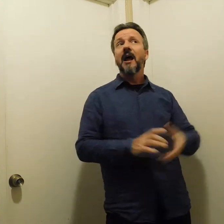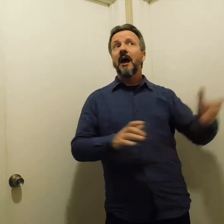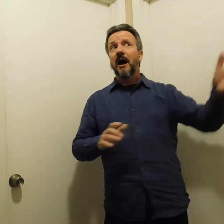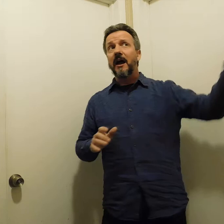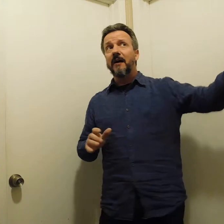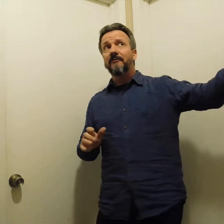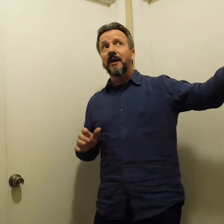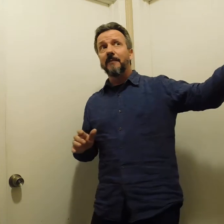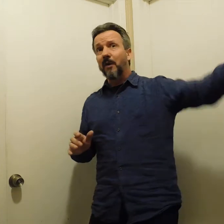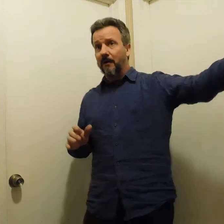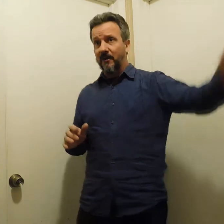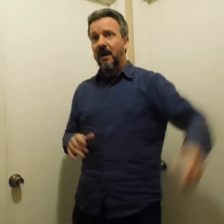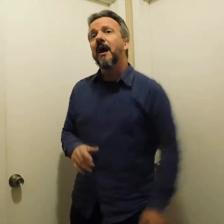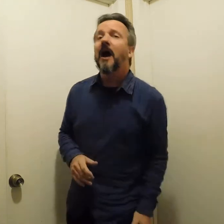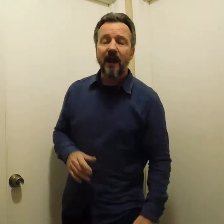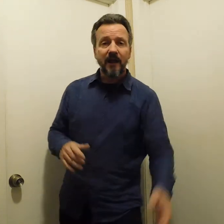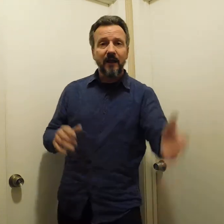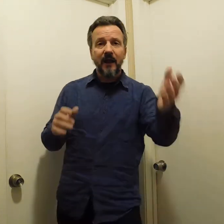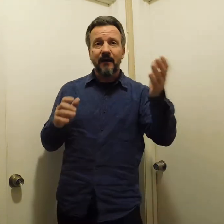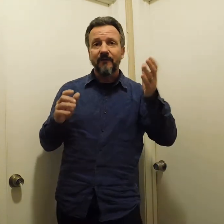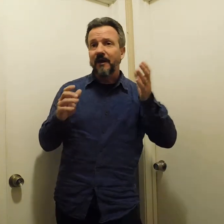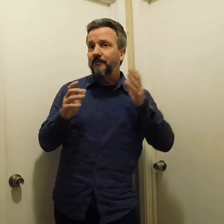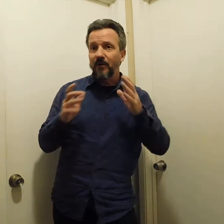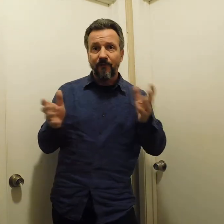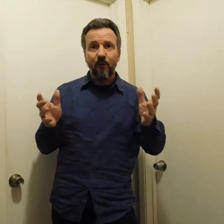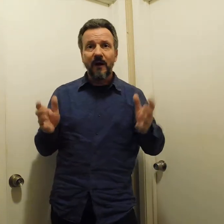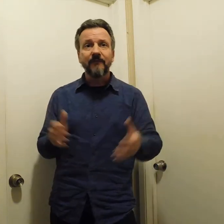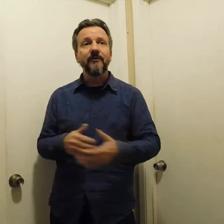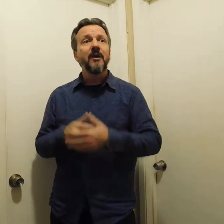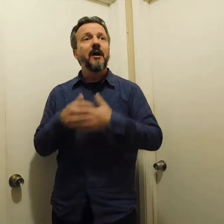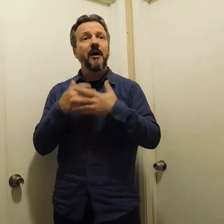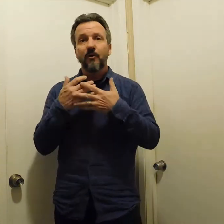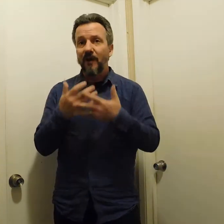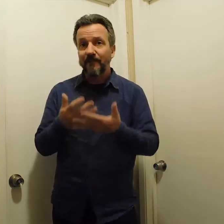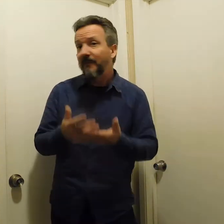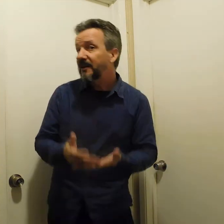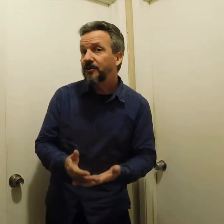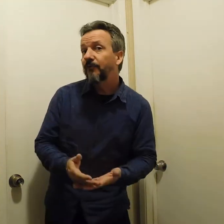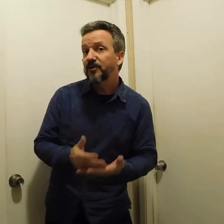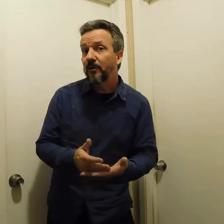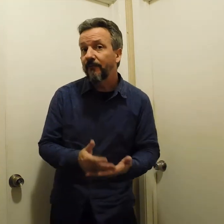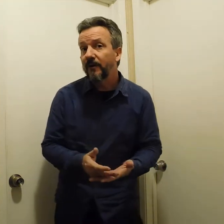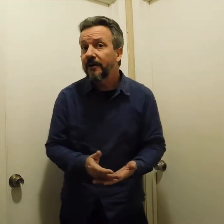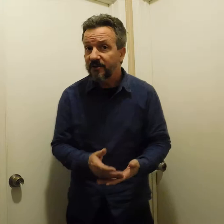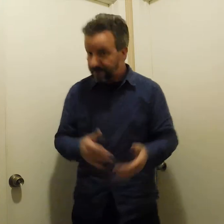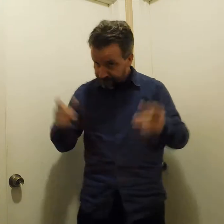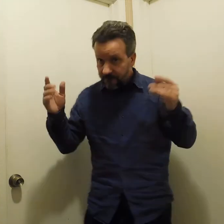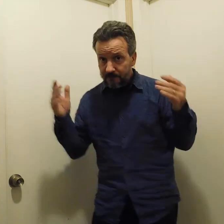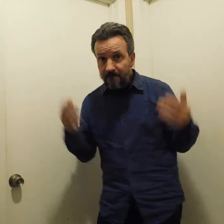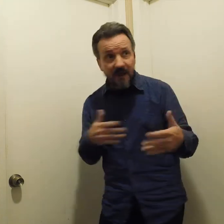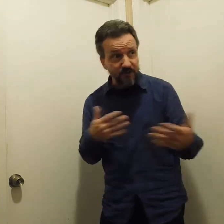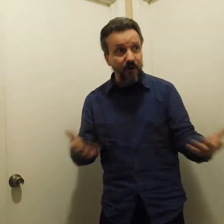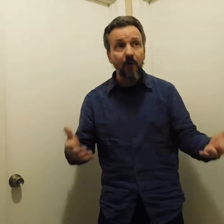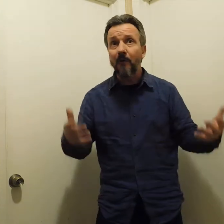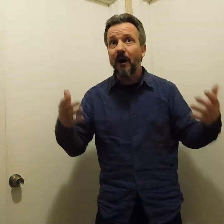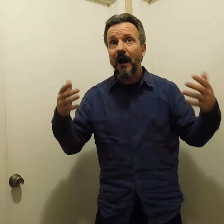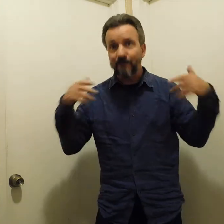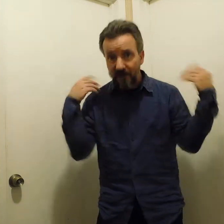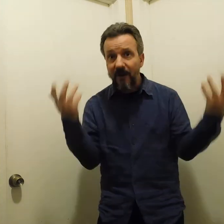I have a mom. I have a beautiful wife who I've been married to for 24 years. So I've been around